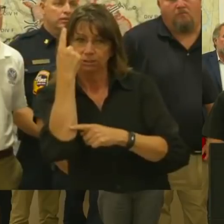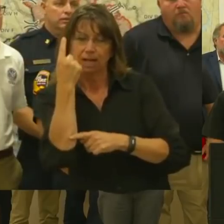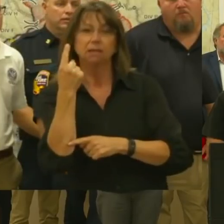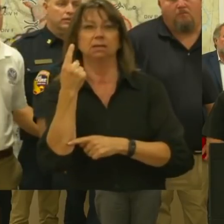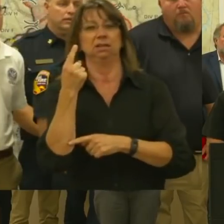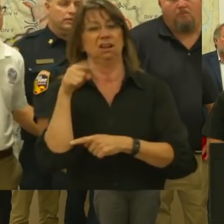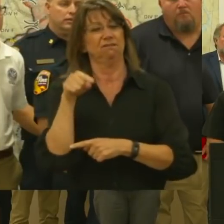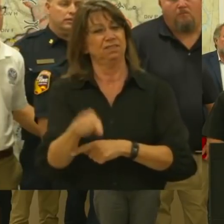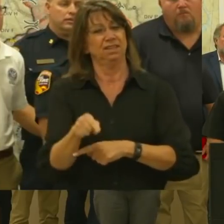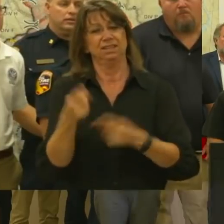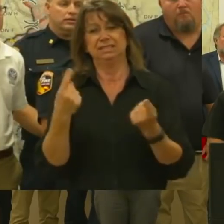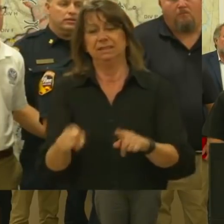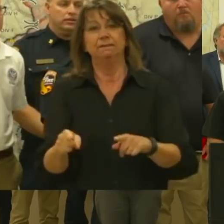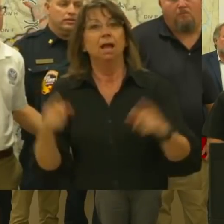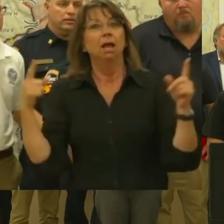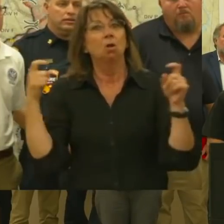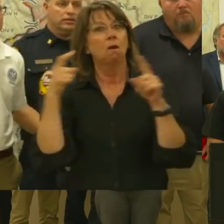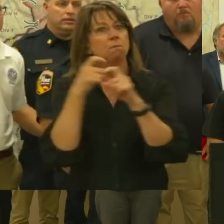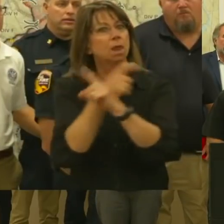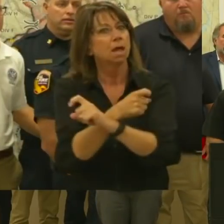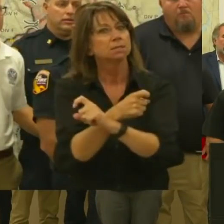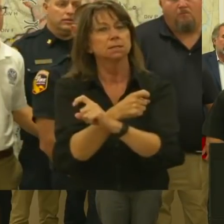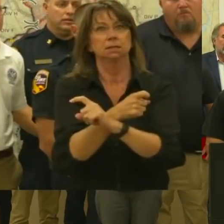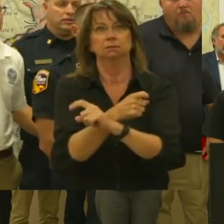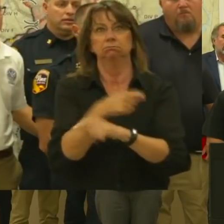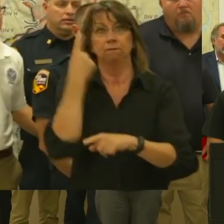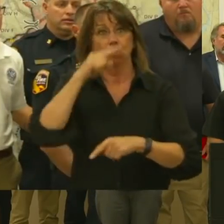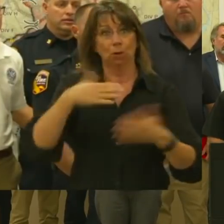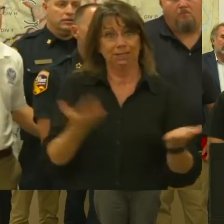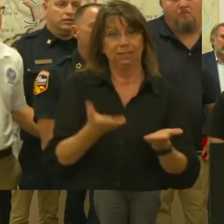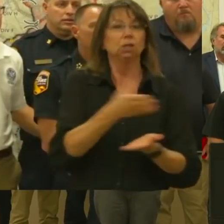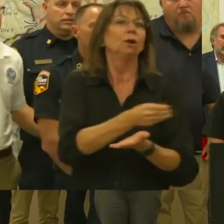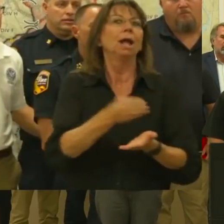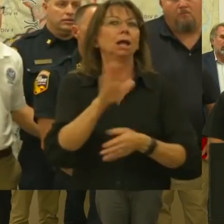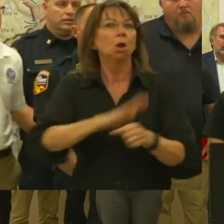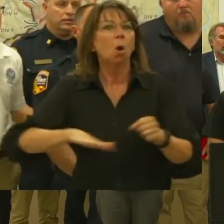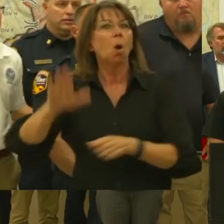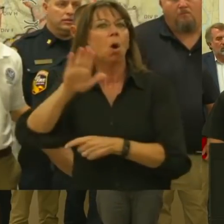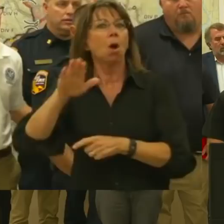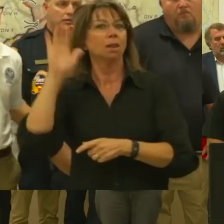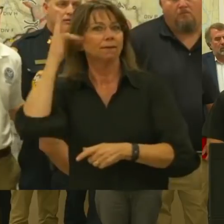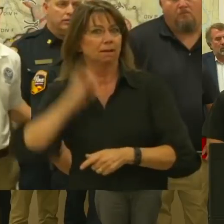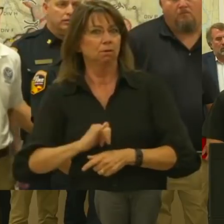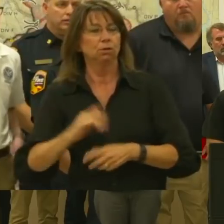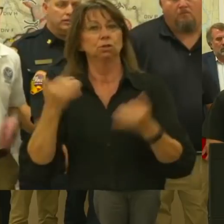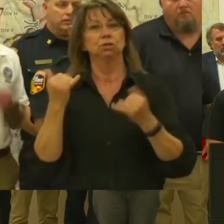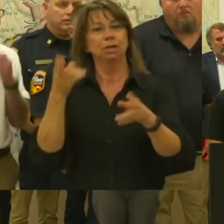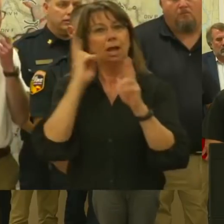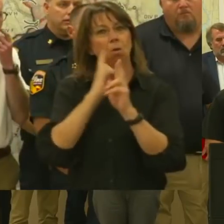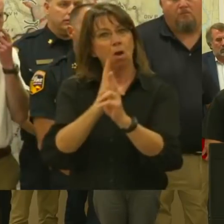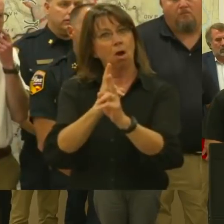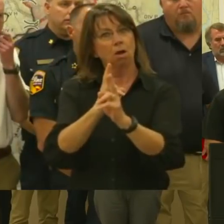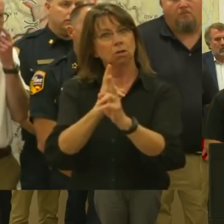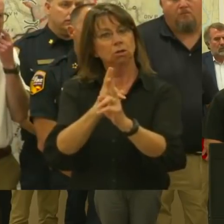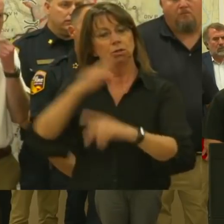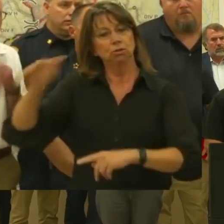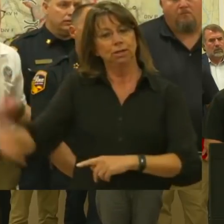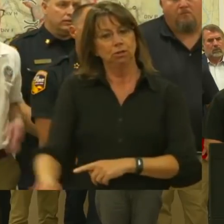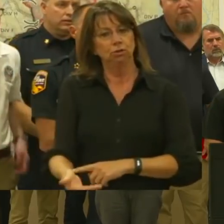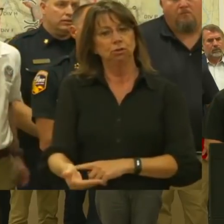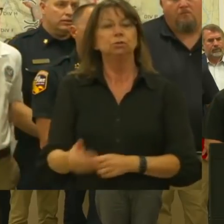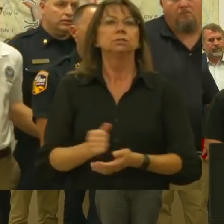this event and the events that are facing California. So with that, it is really an honor and a privilege to introduce